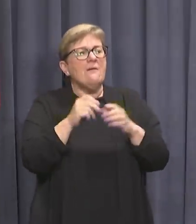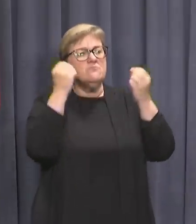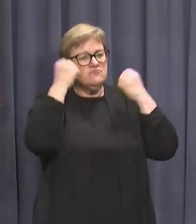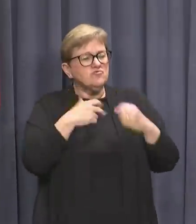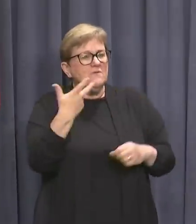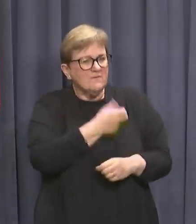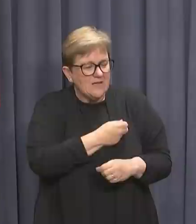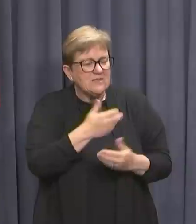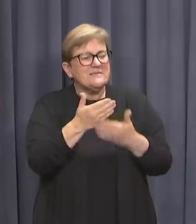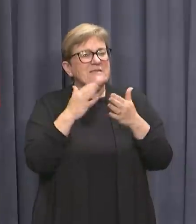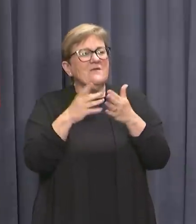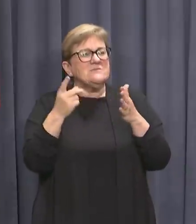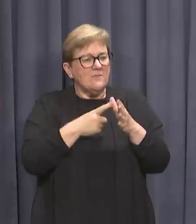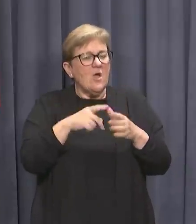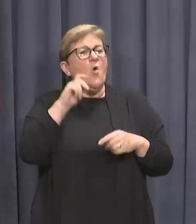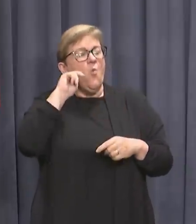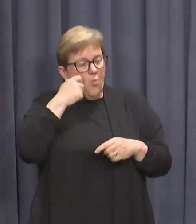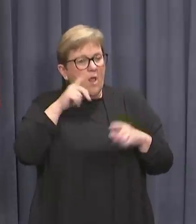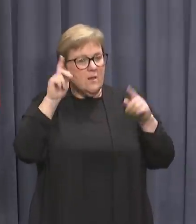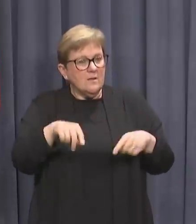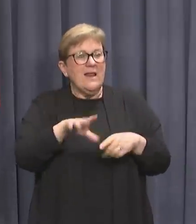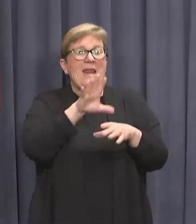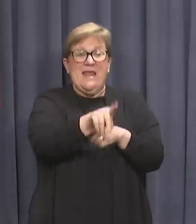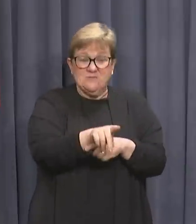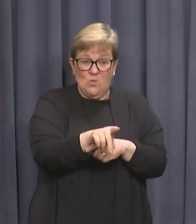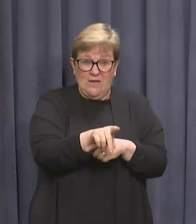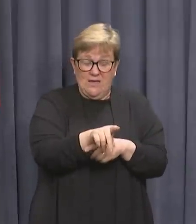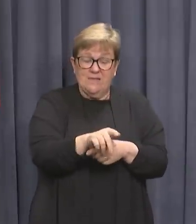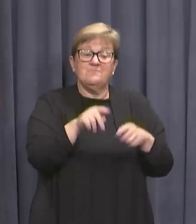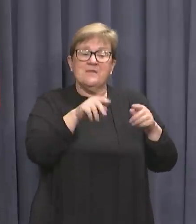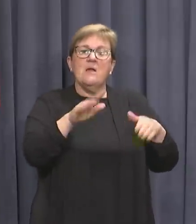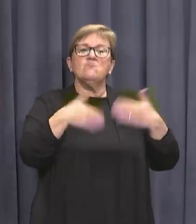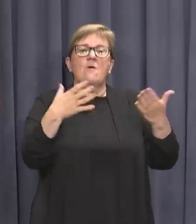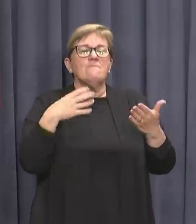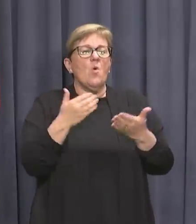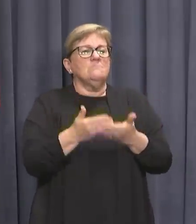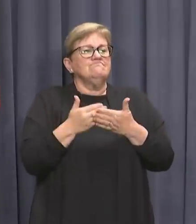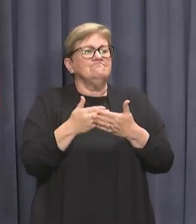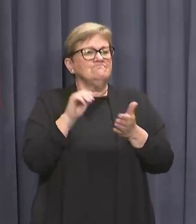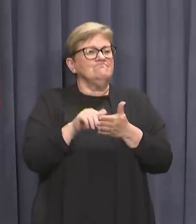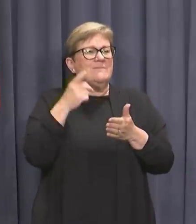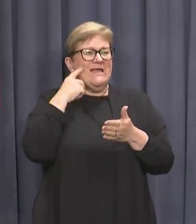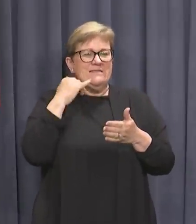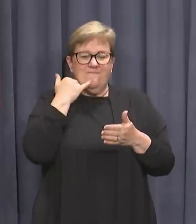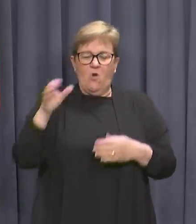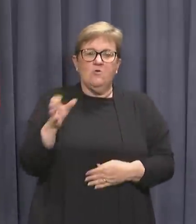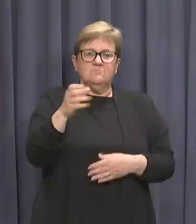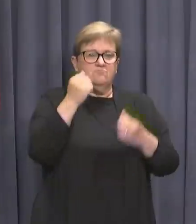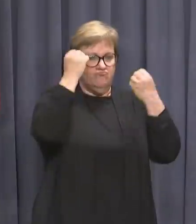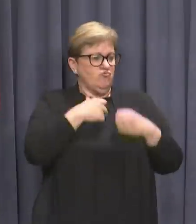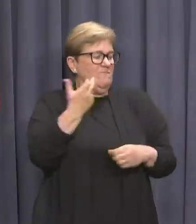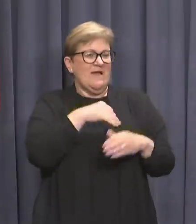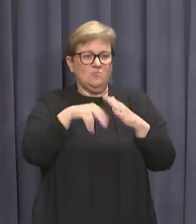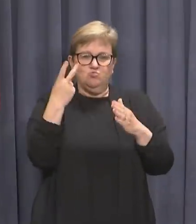vaccination and SafeWA, will be available next week, which will provide a more secure and efficient way to show your proof of